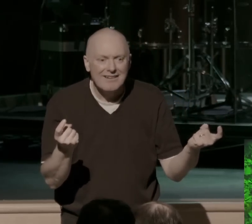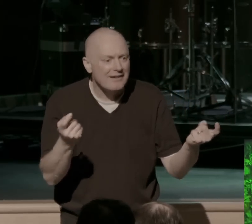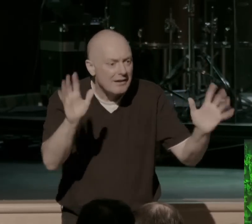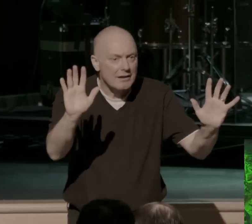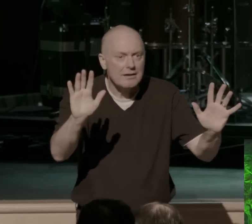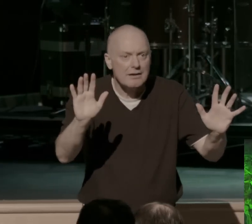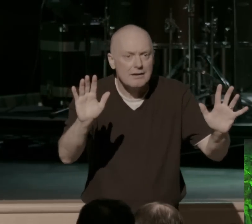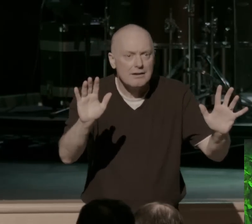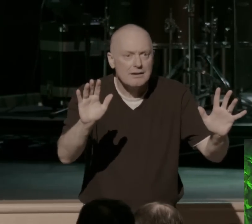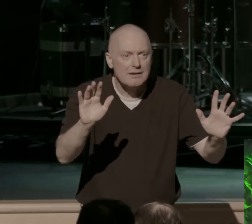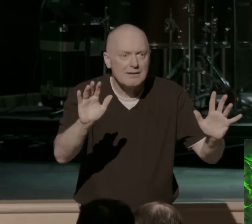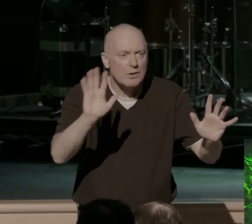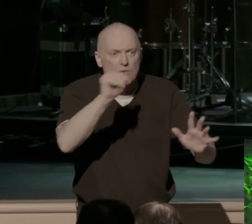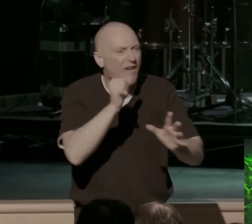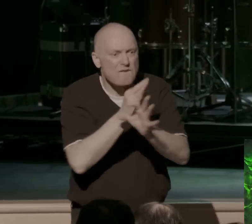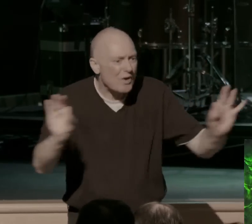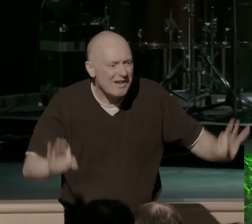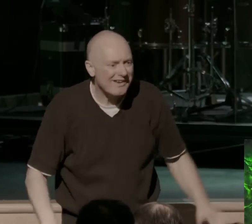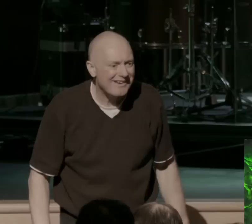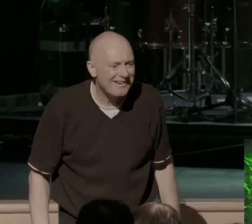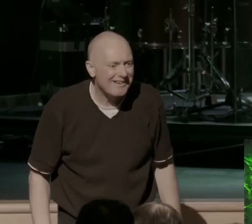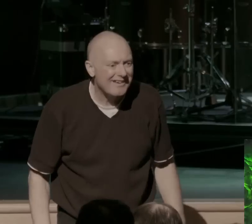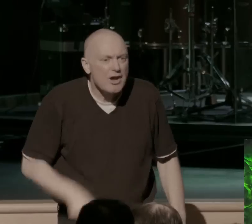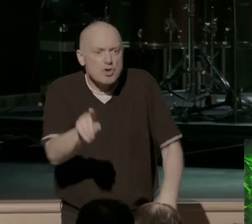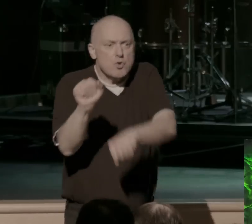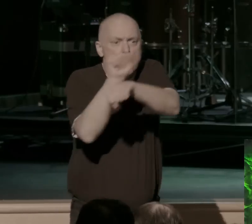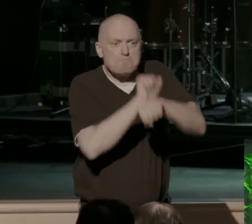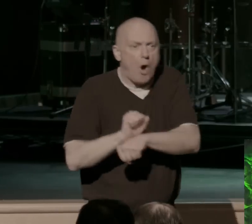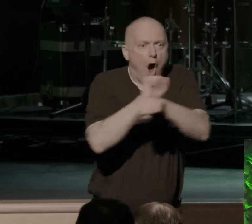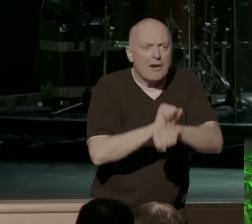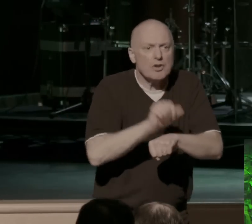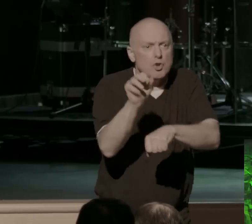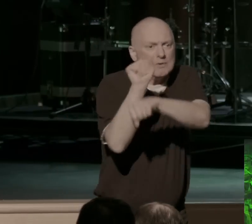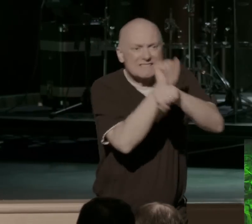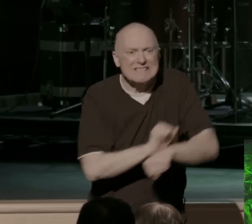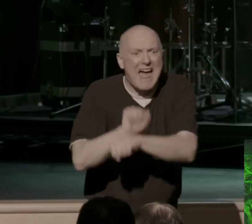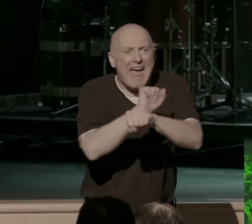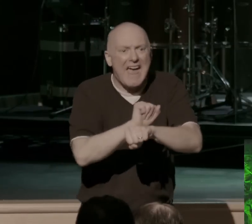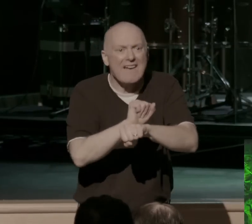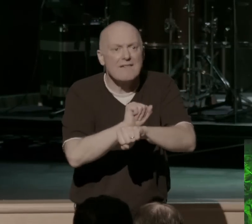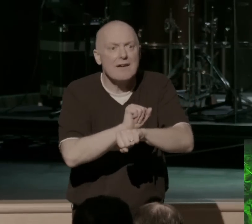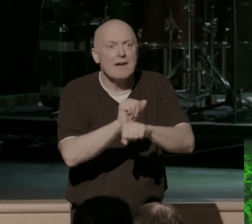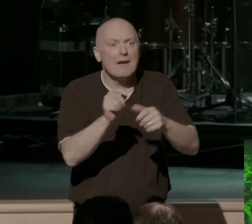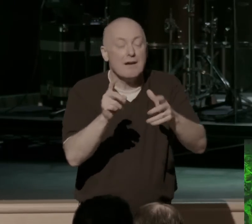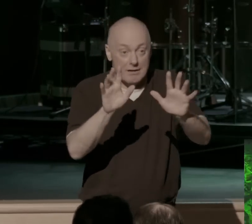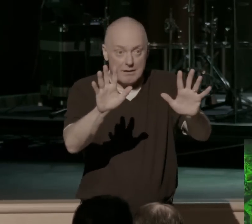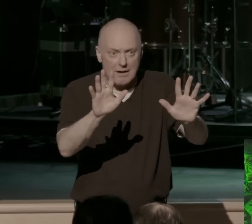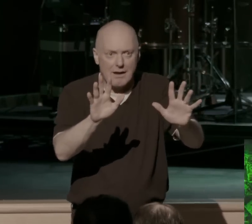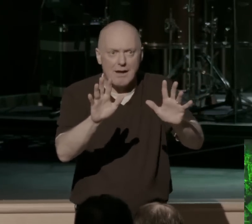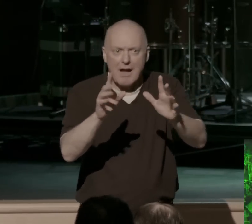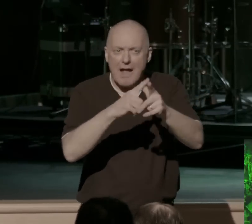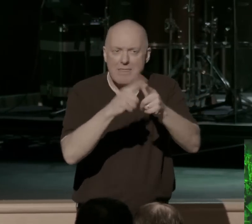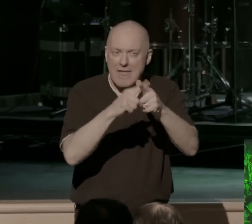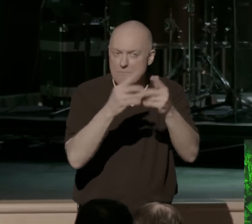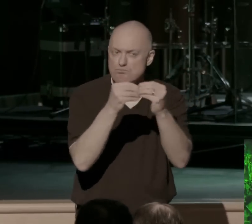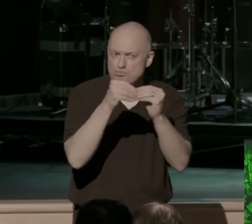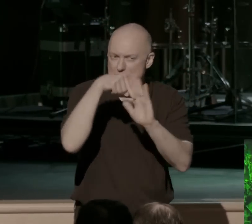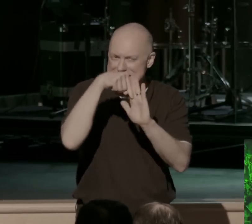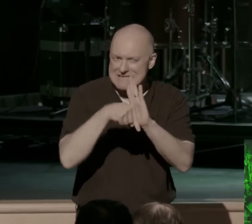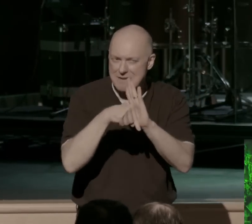Jesus said, you're not free. You're in bondage. You're in slavery. And, then to, to drive that intensity a little bit more, to, to really